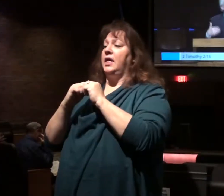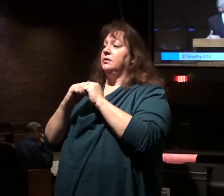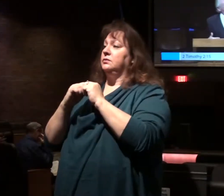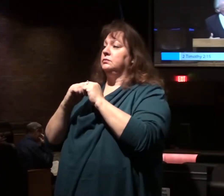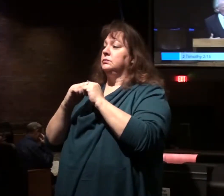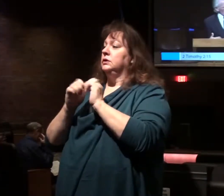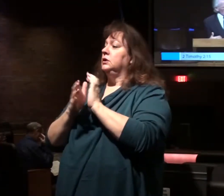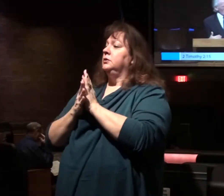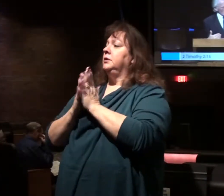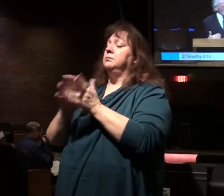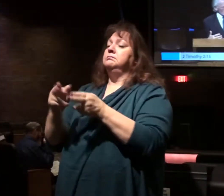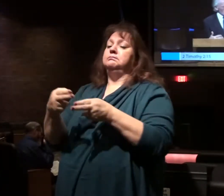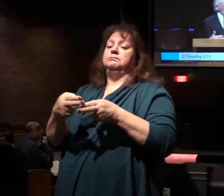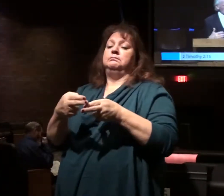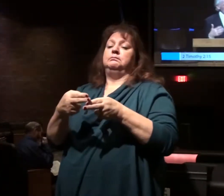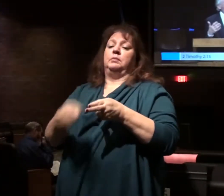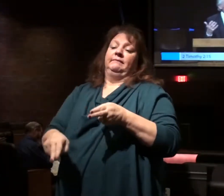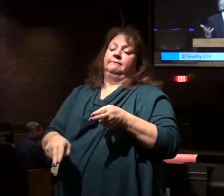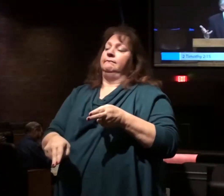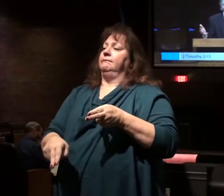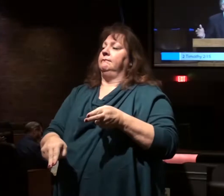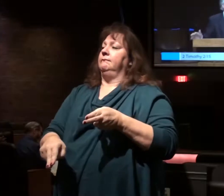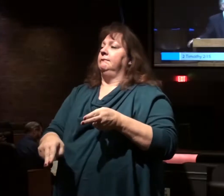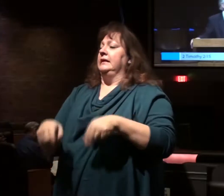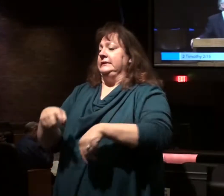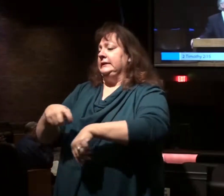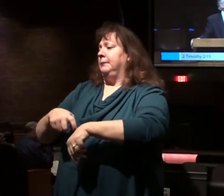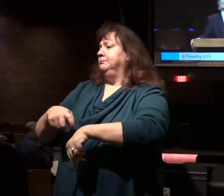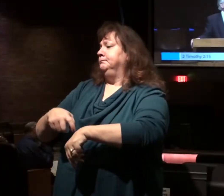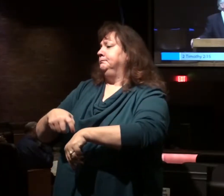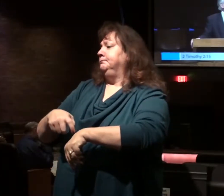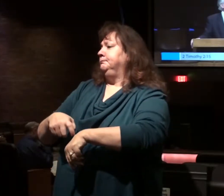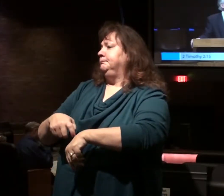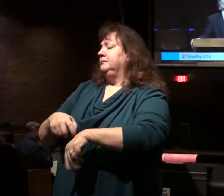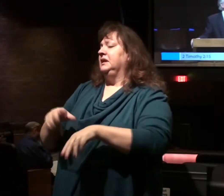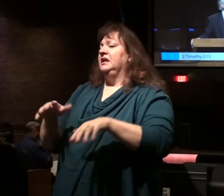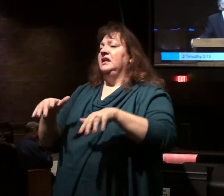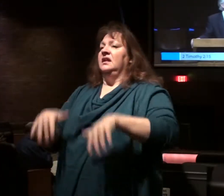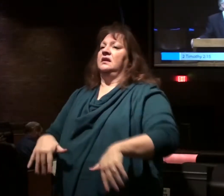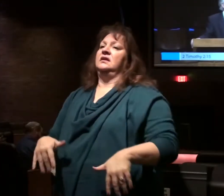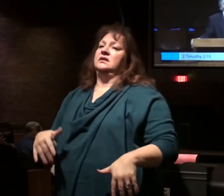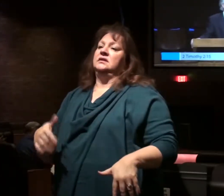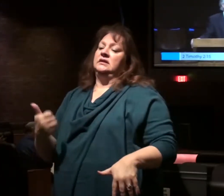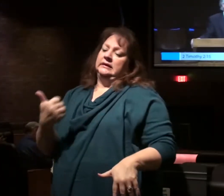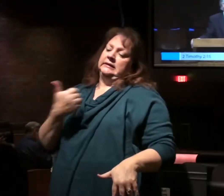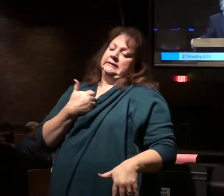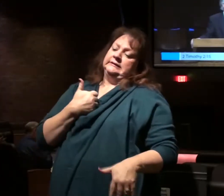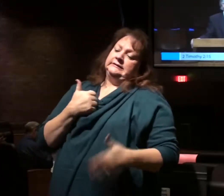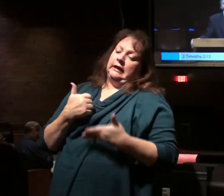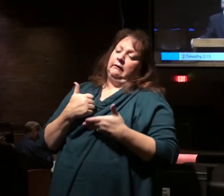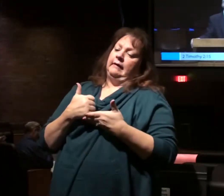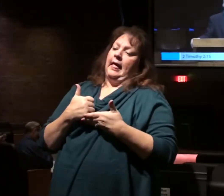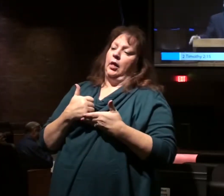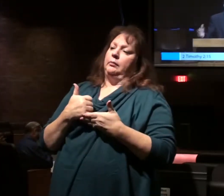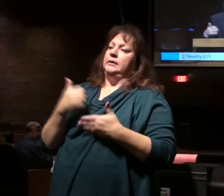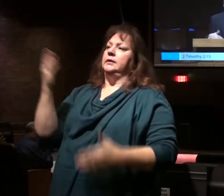just brief times where we give self-help talks,